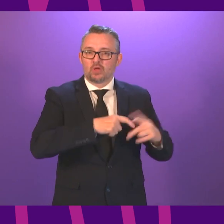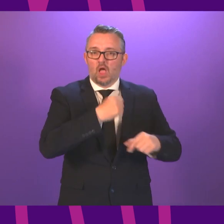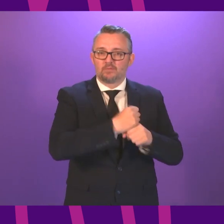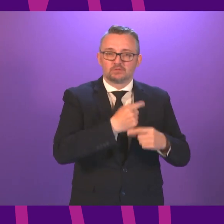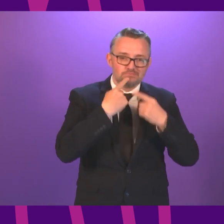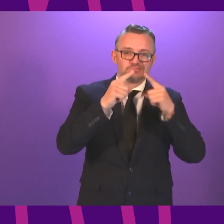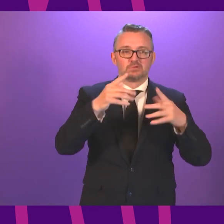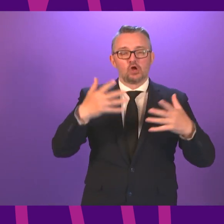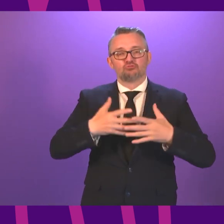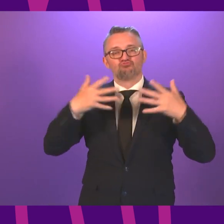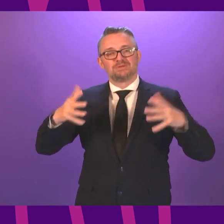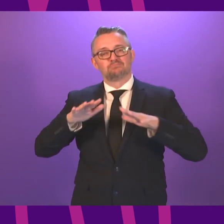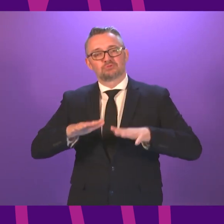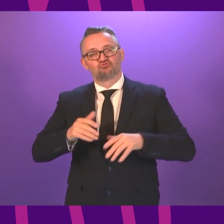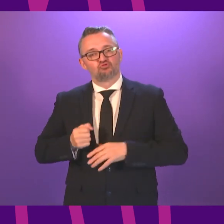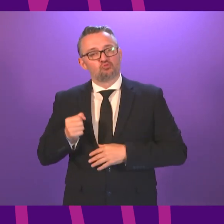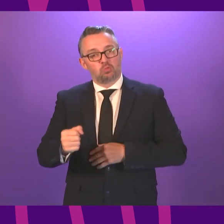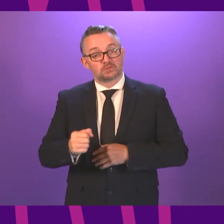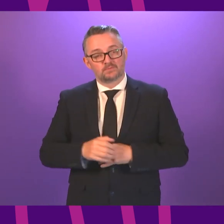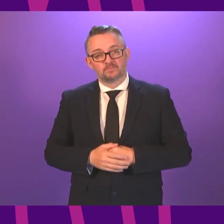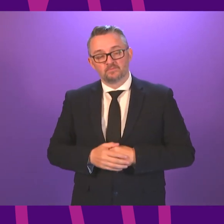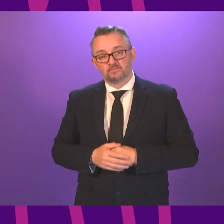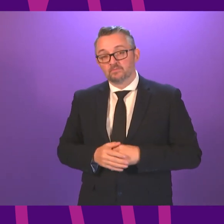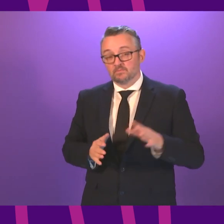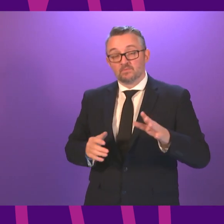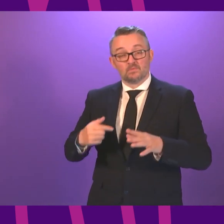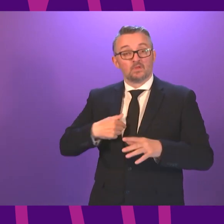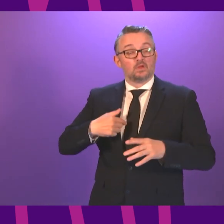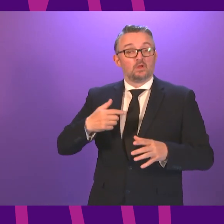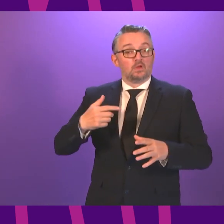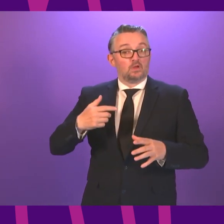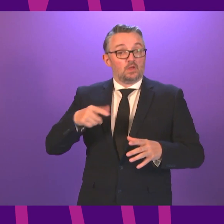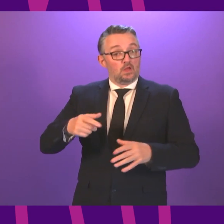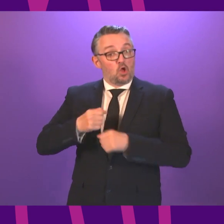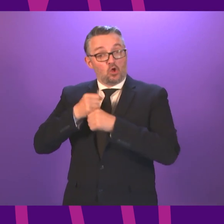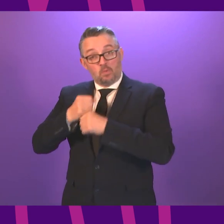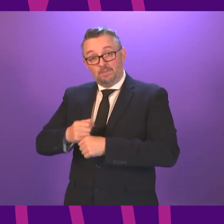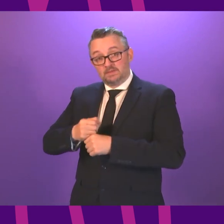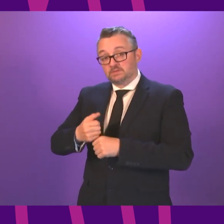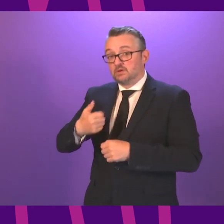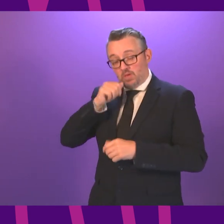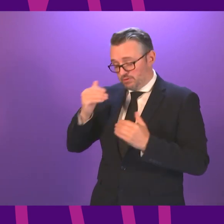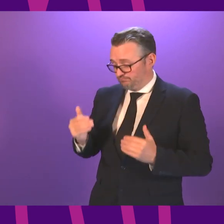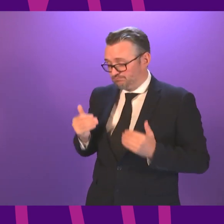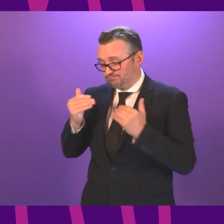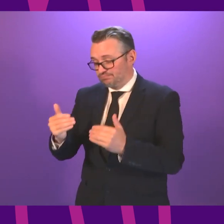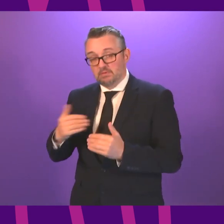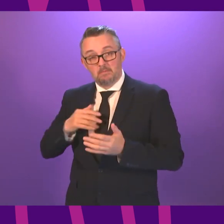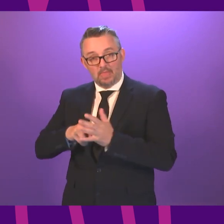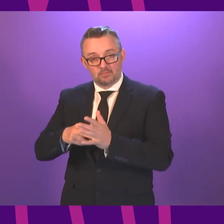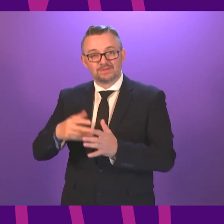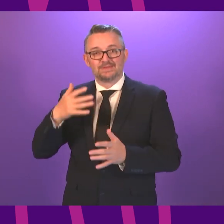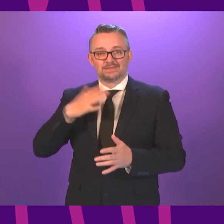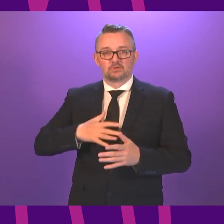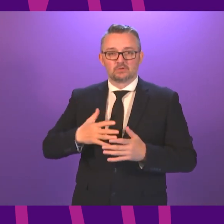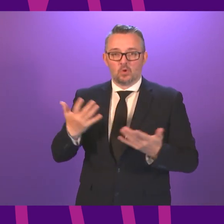-called Great British Railways First Minister No we will take forward that commitment as planned although it will require